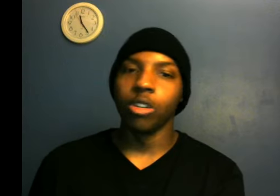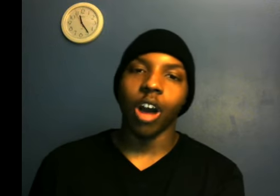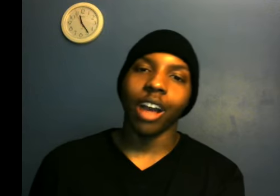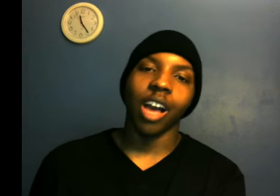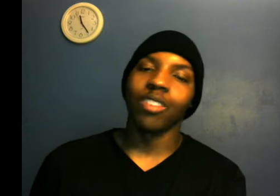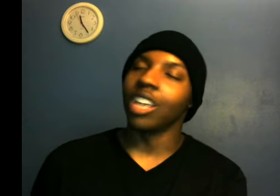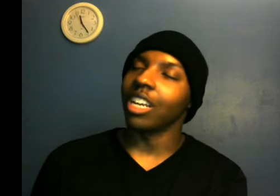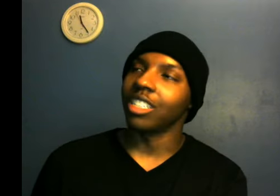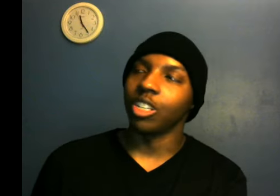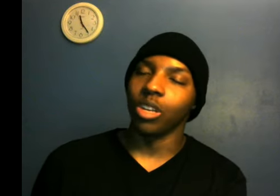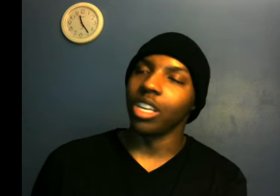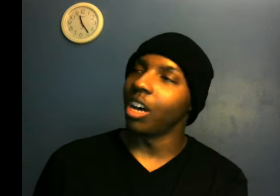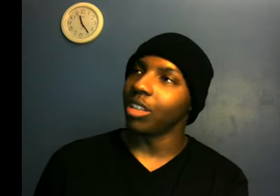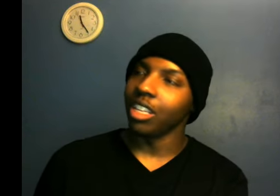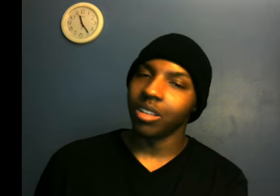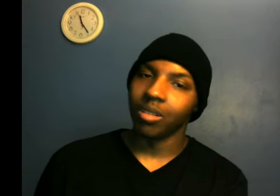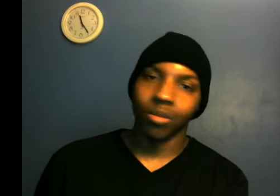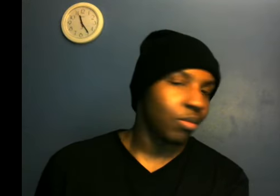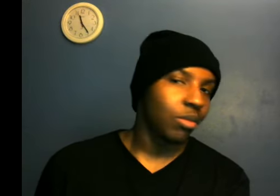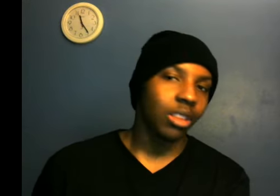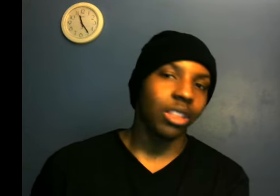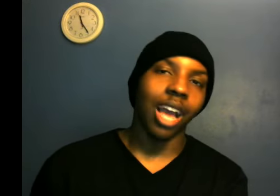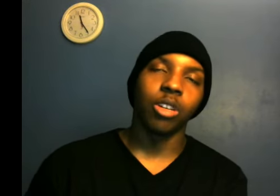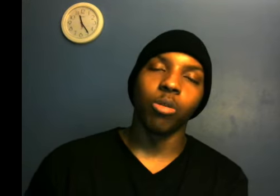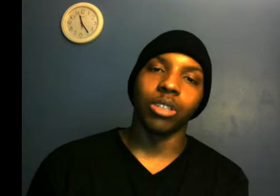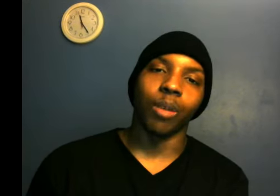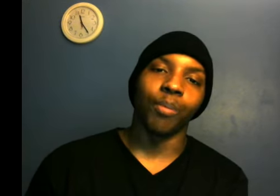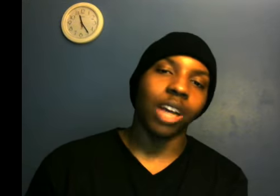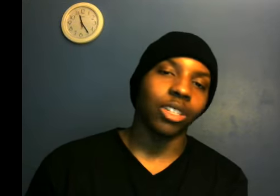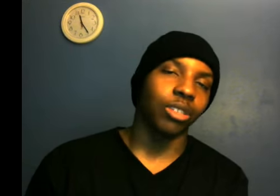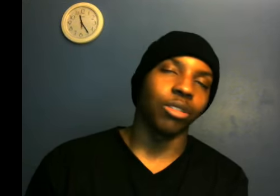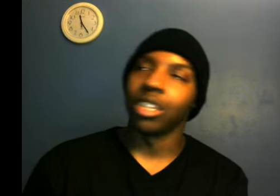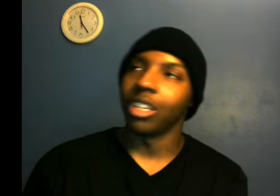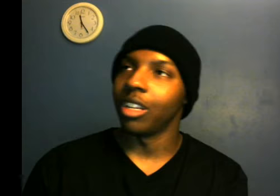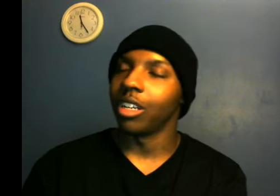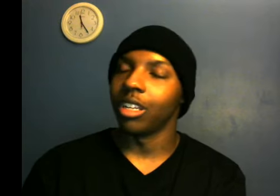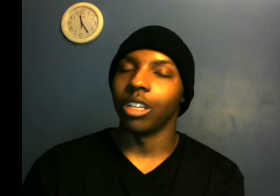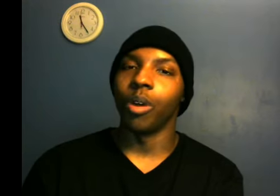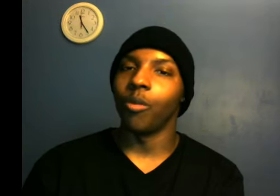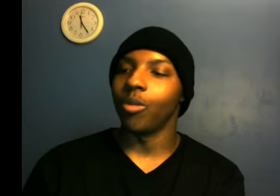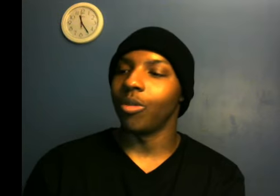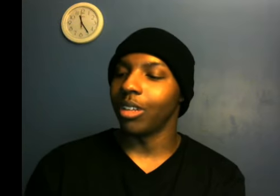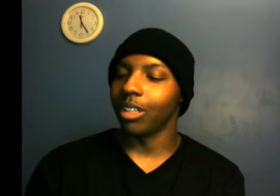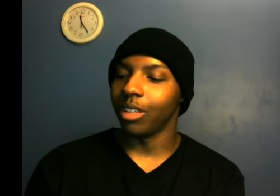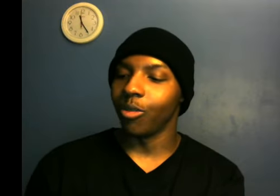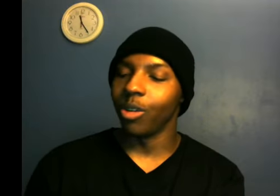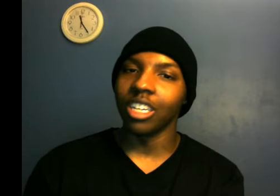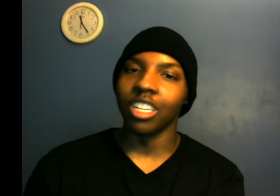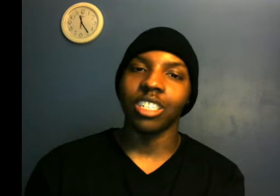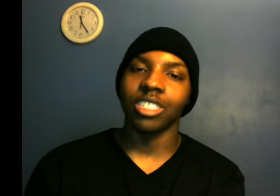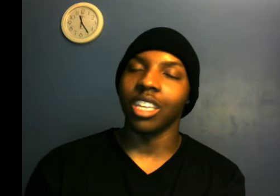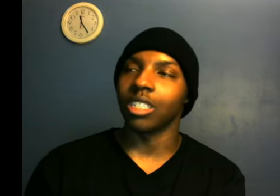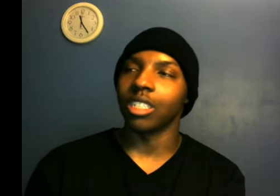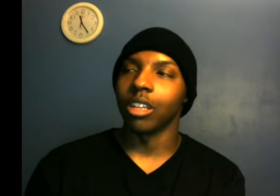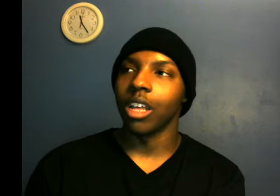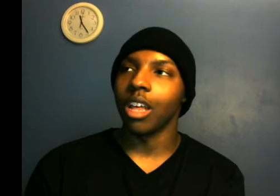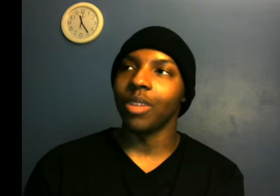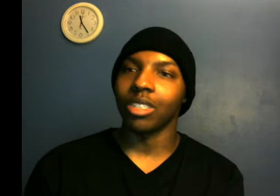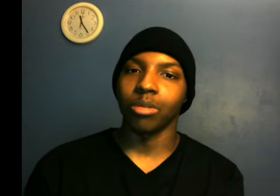you know how Calvin Johnson is. When he's helping, that dude is a monster. But we've seen him this season. It missed some